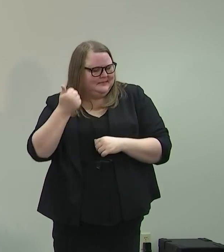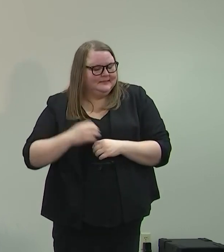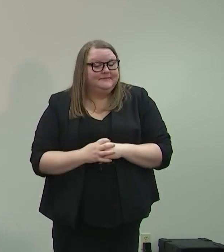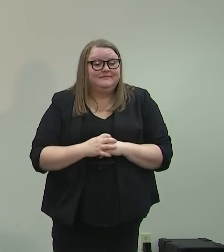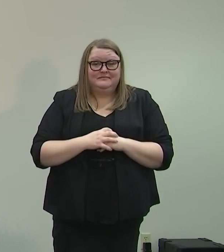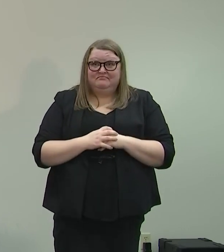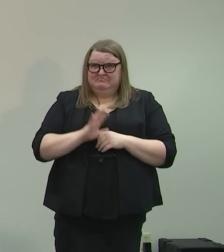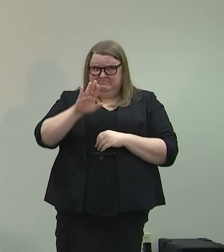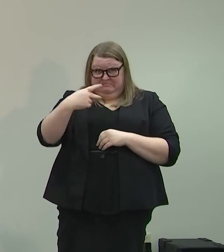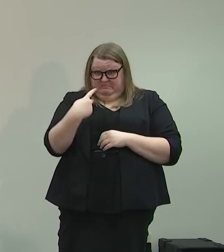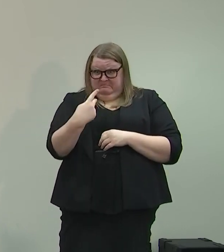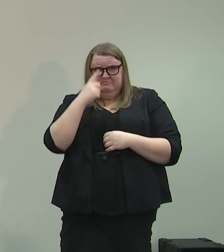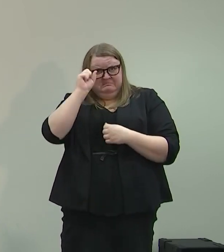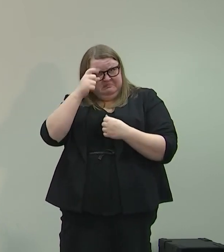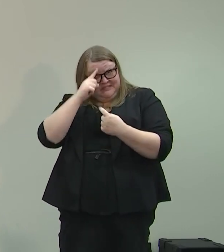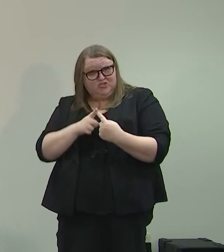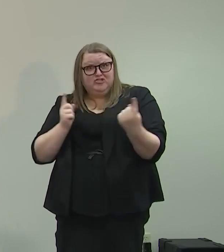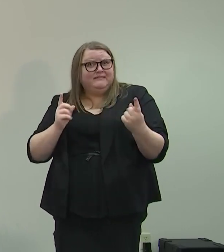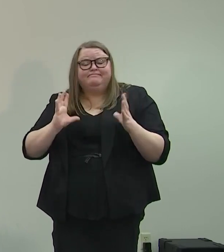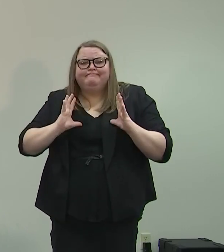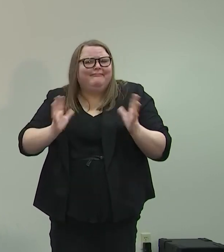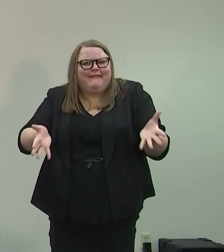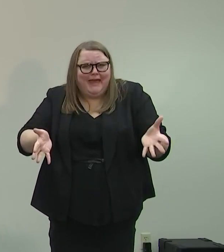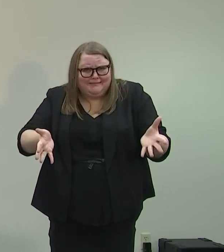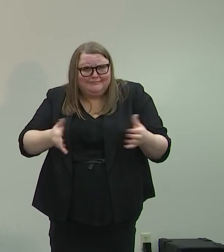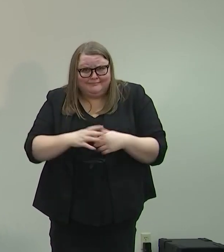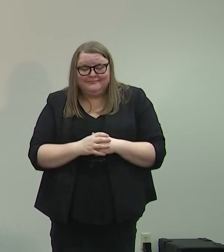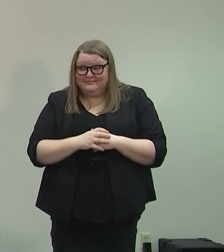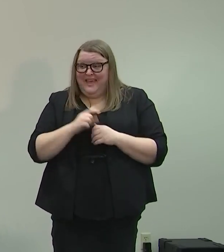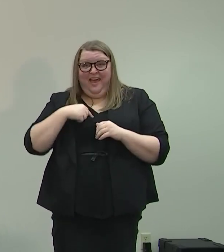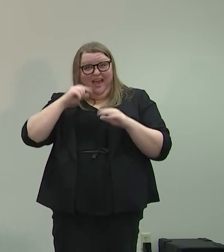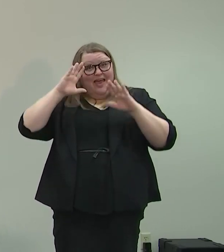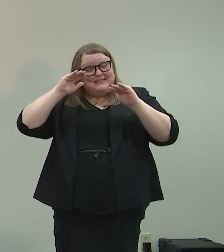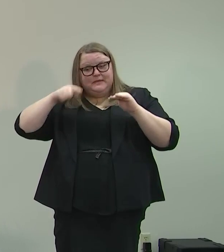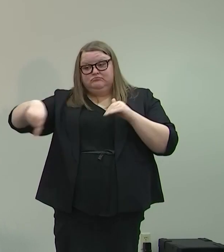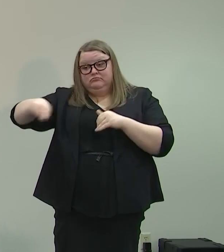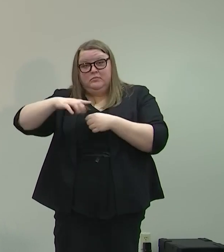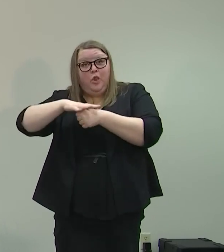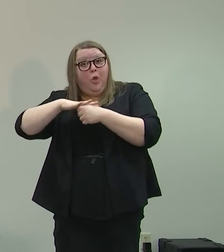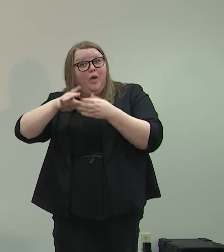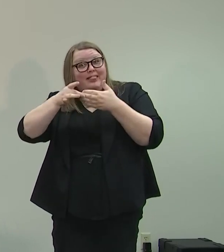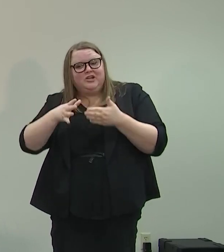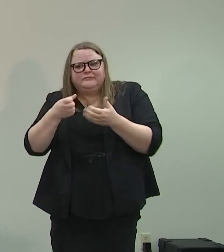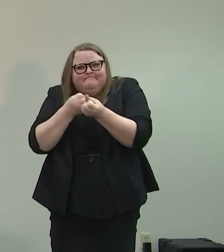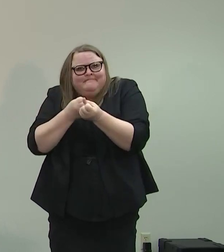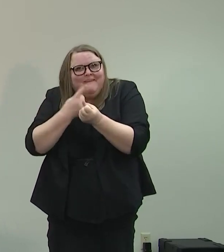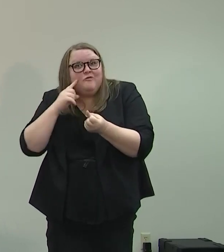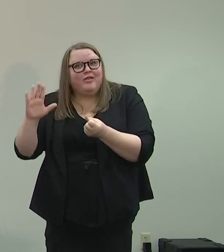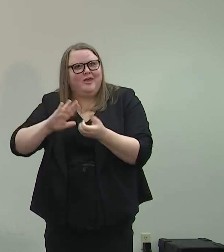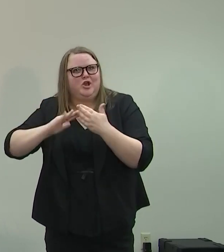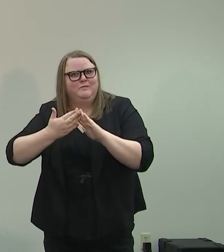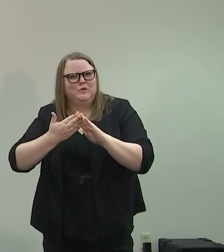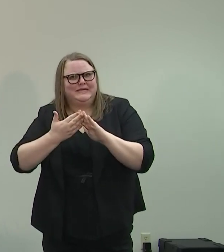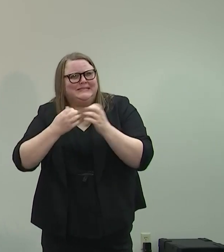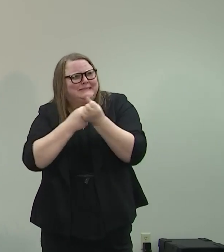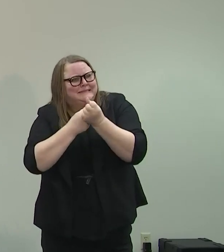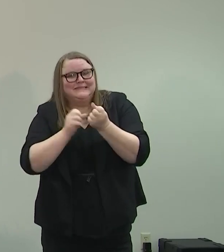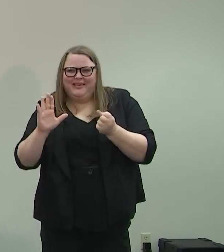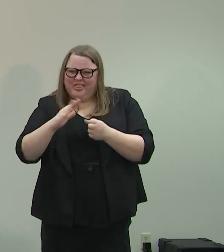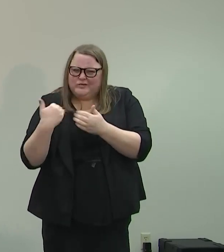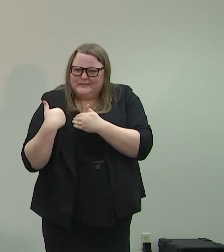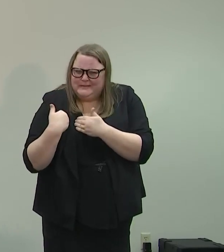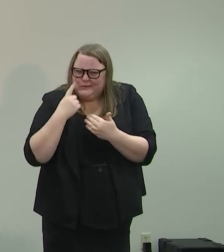disagree. That's okay, and I expect local leaders to advocate for their local communities. That's their job.